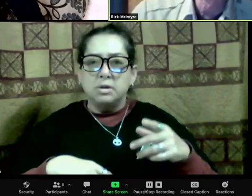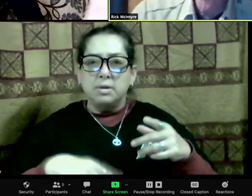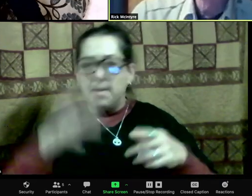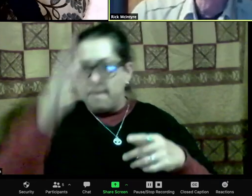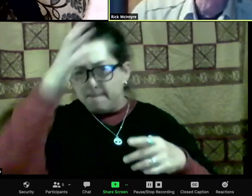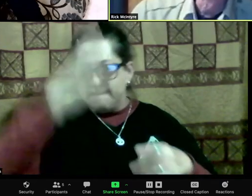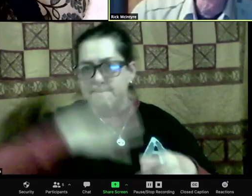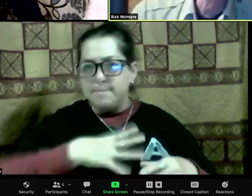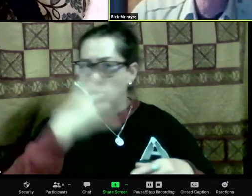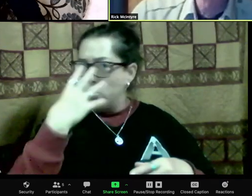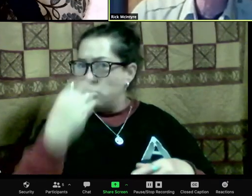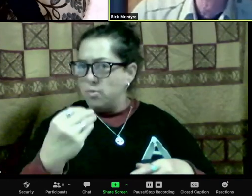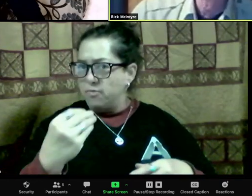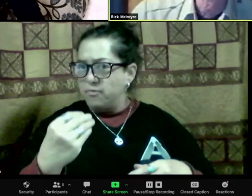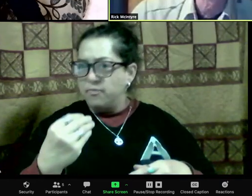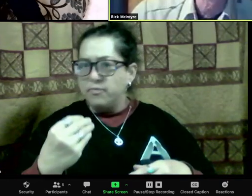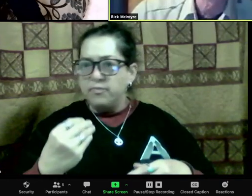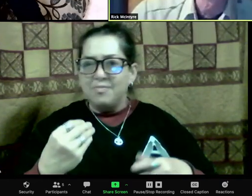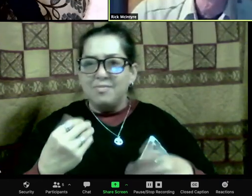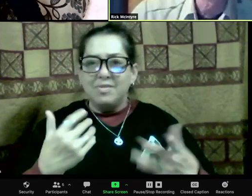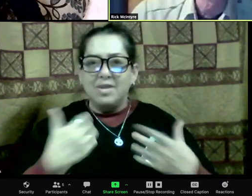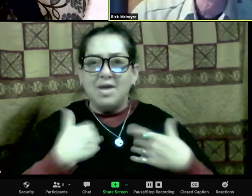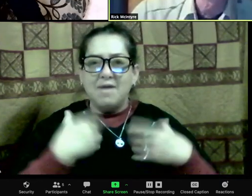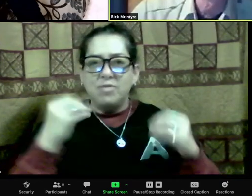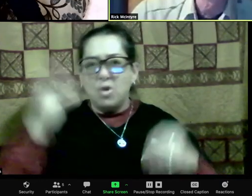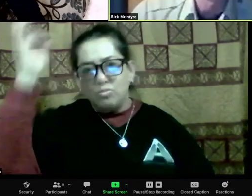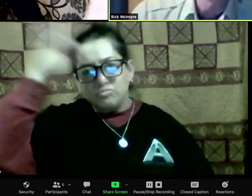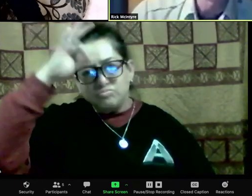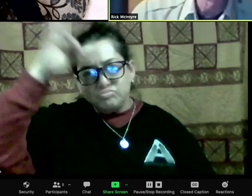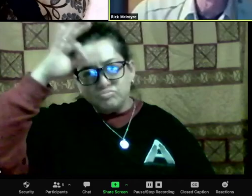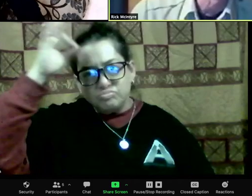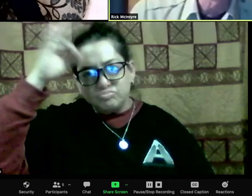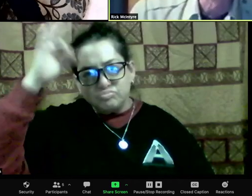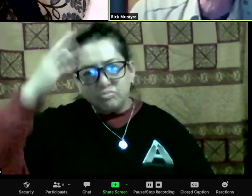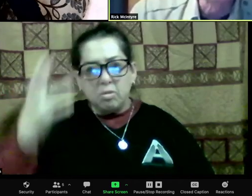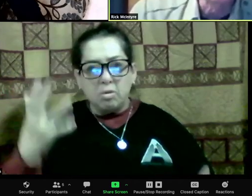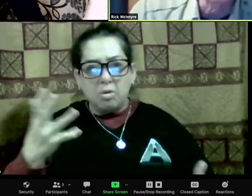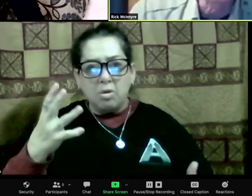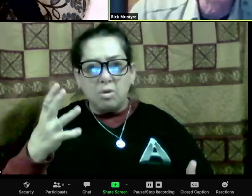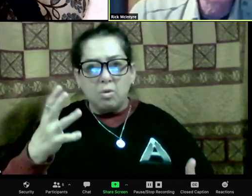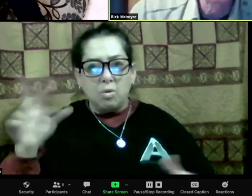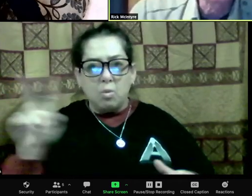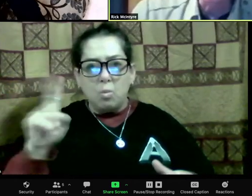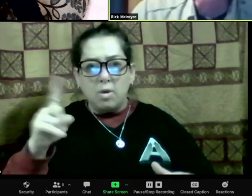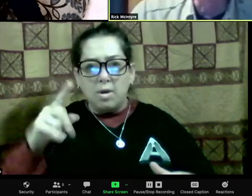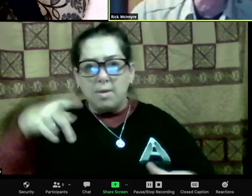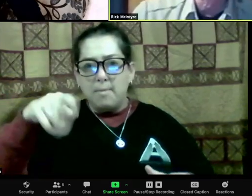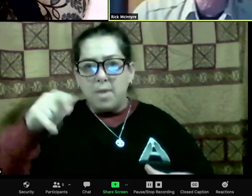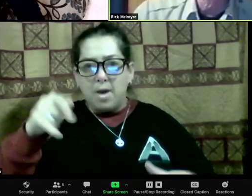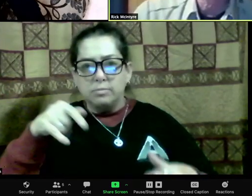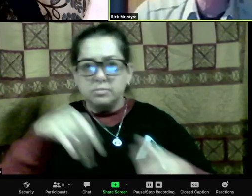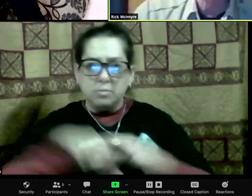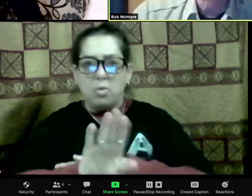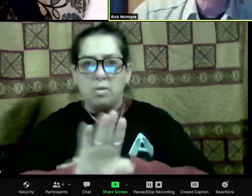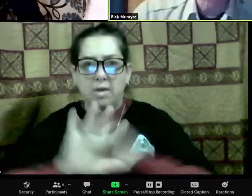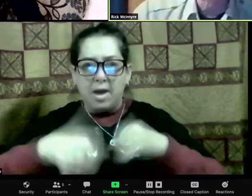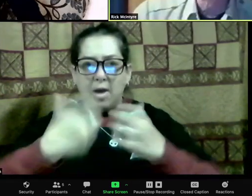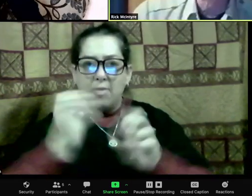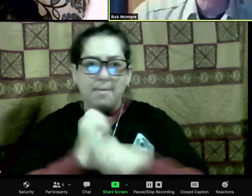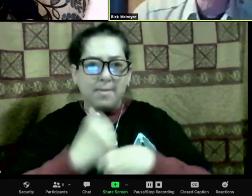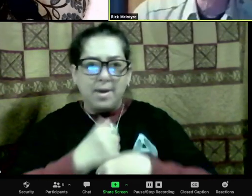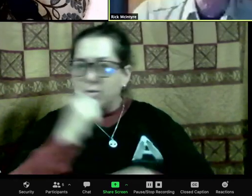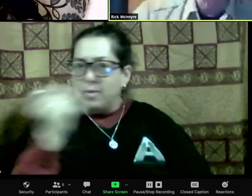I've never really seen a male wolf harm a member of their family, you know, even if the female isn't